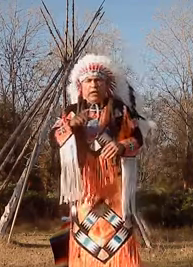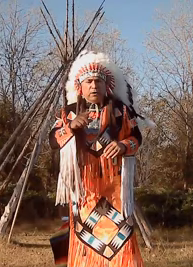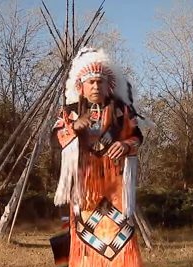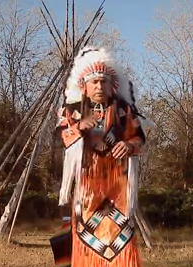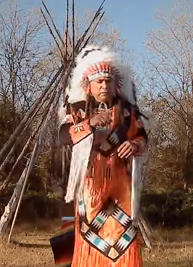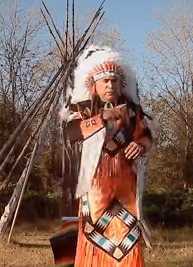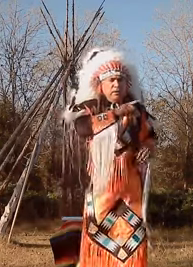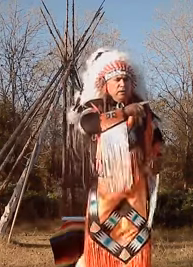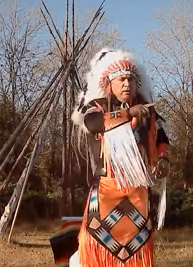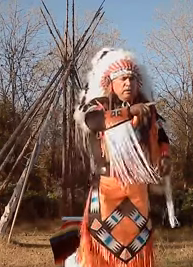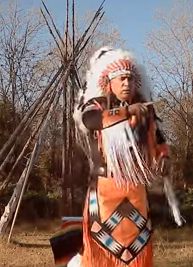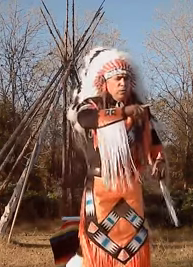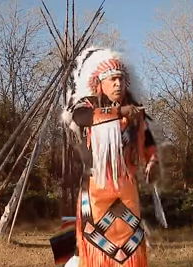hills so